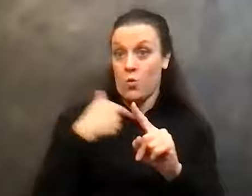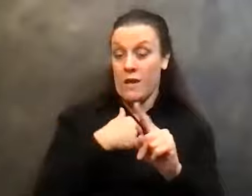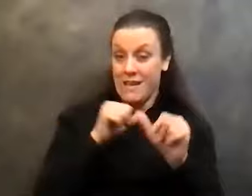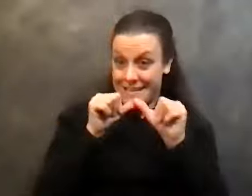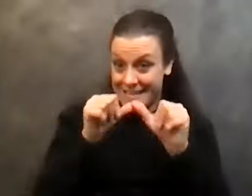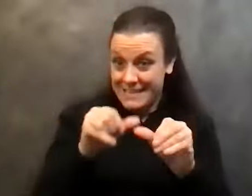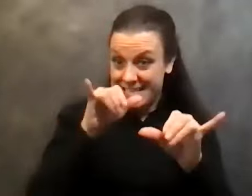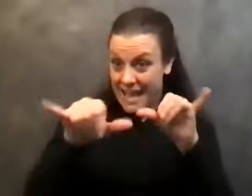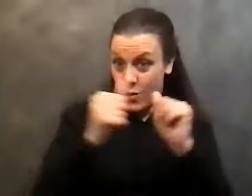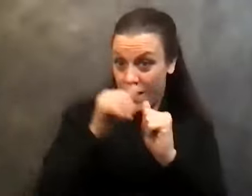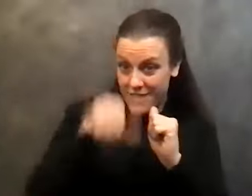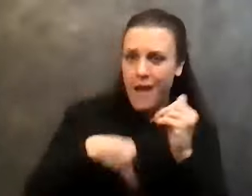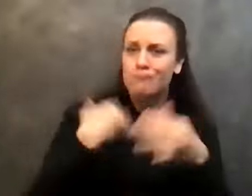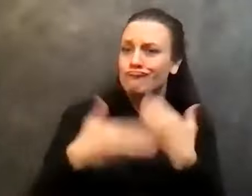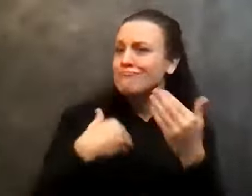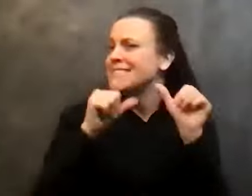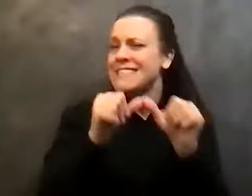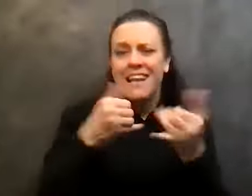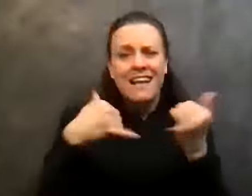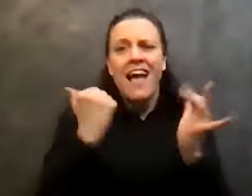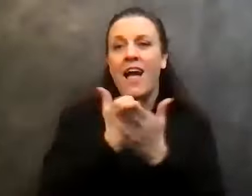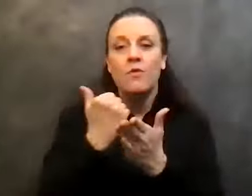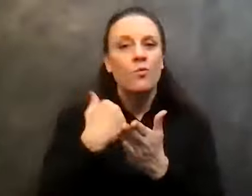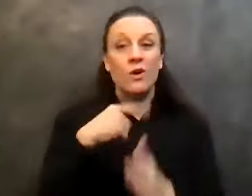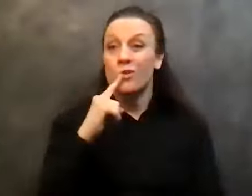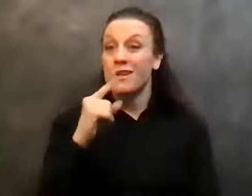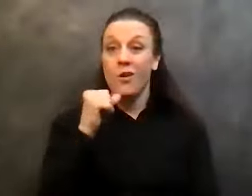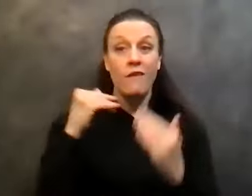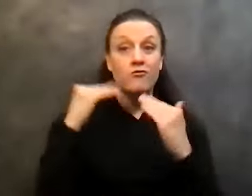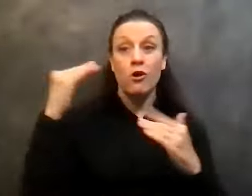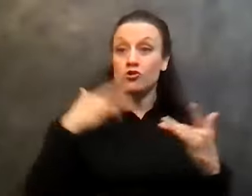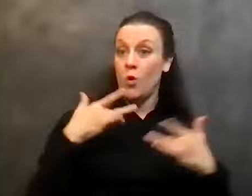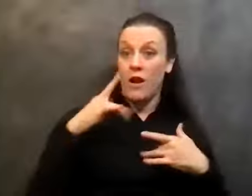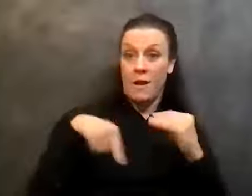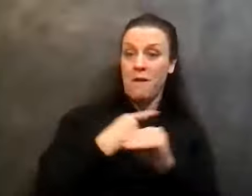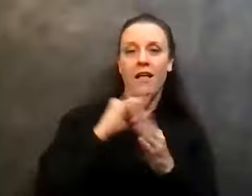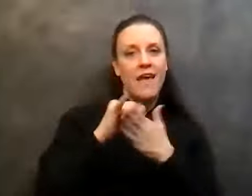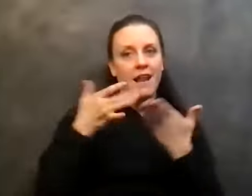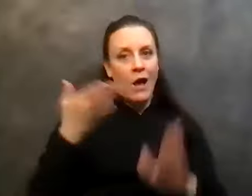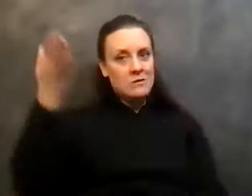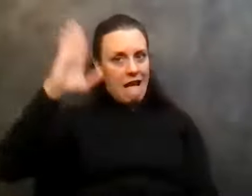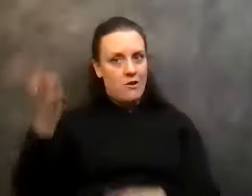that, you know, we, we really don't have much to worry about. That allows God to do God's job.